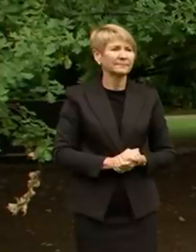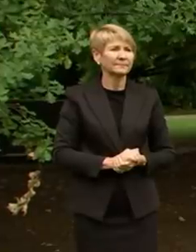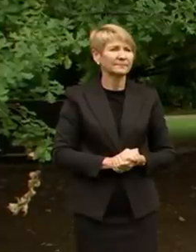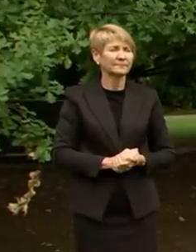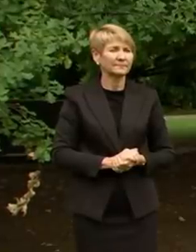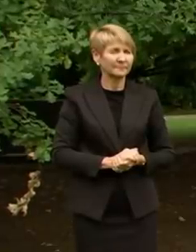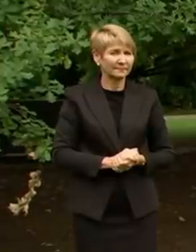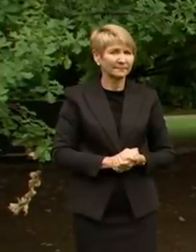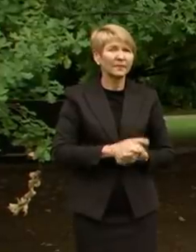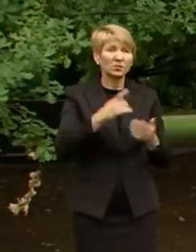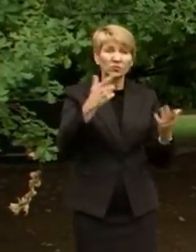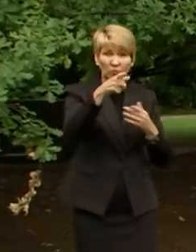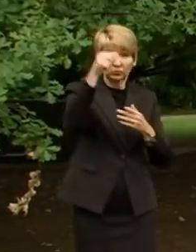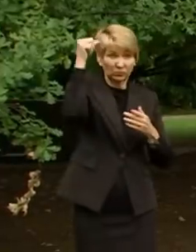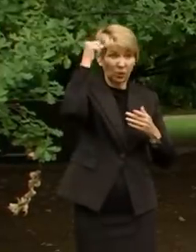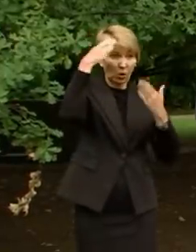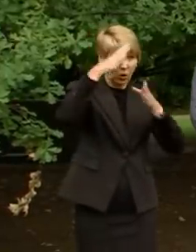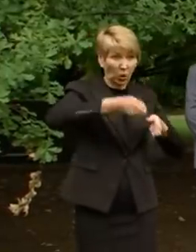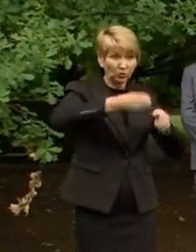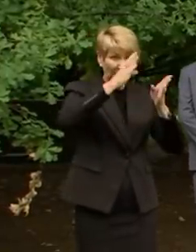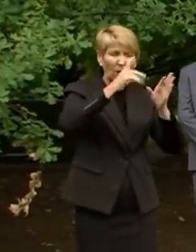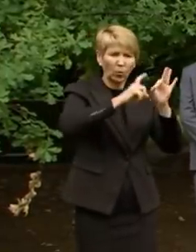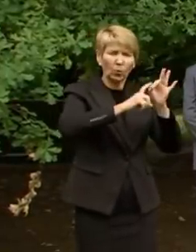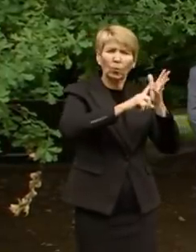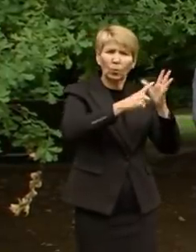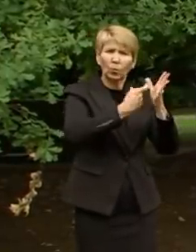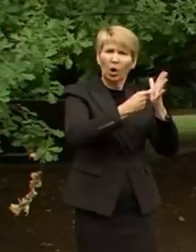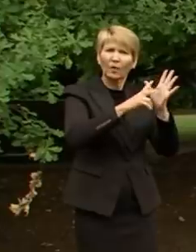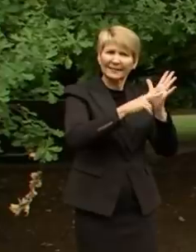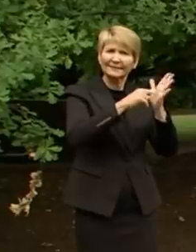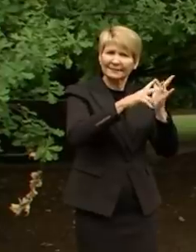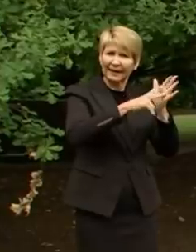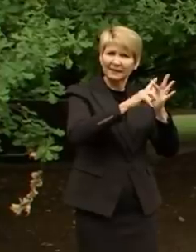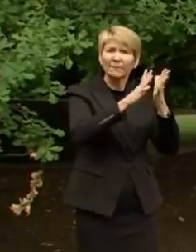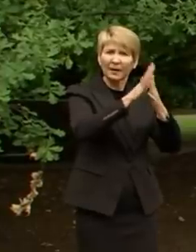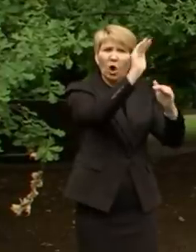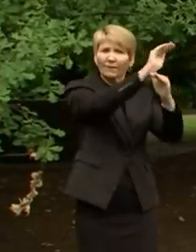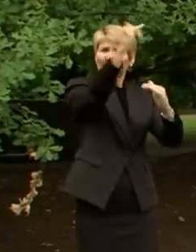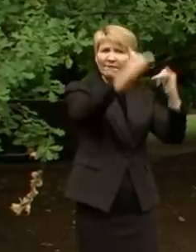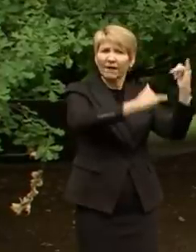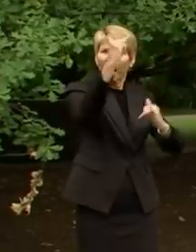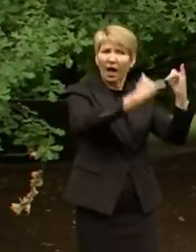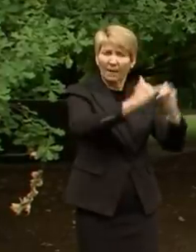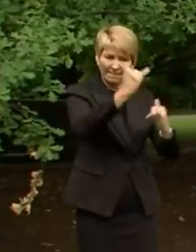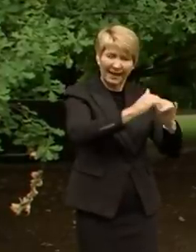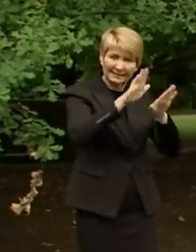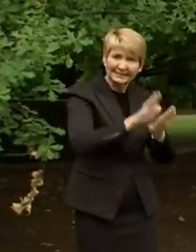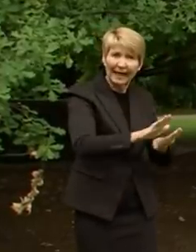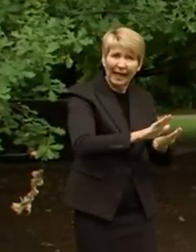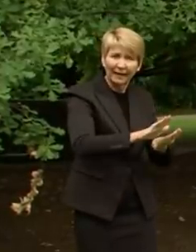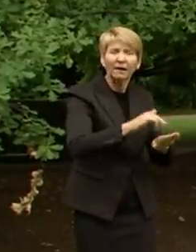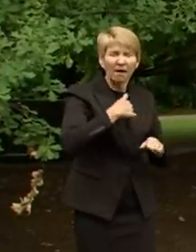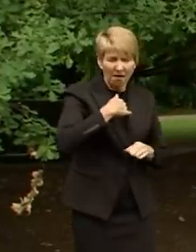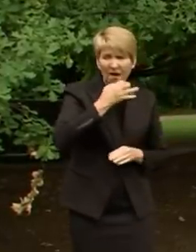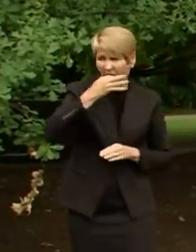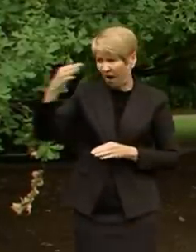hotel quarantine, I've asked our experts to look at a risk assessment in terms of these issues in light of